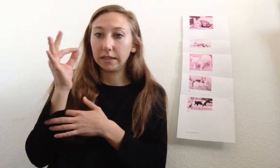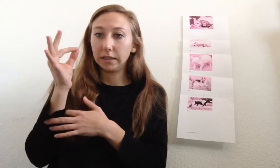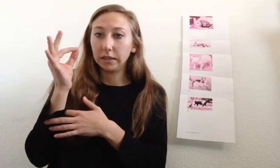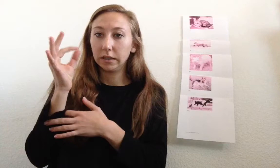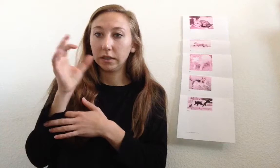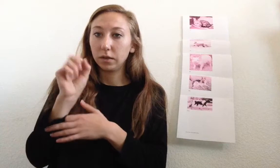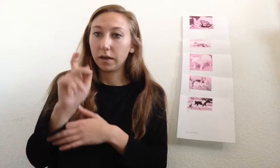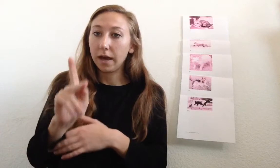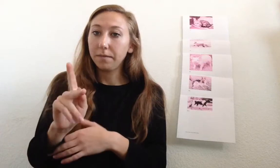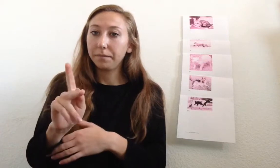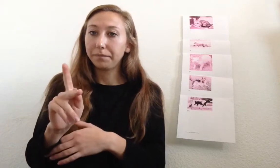Okay?